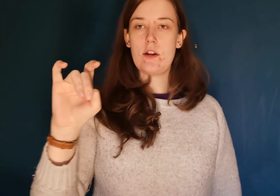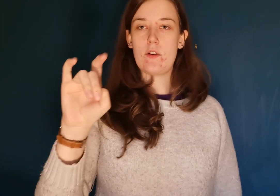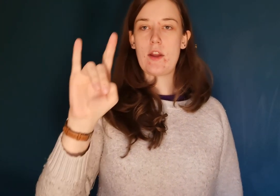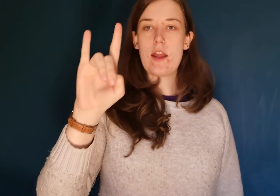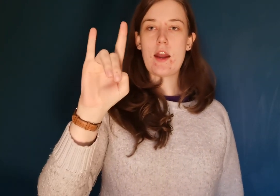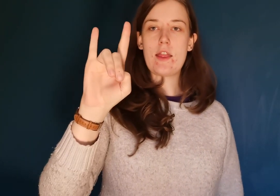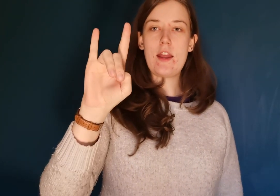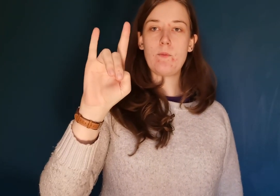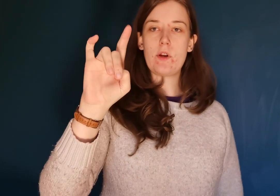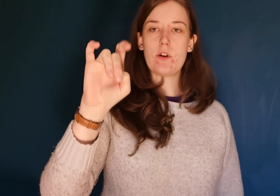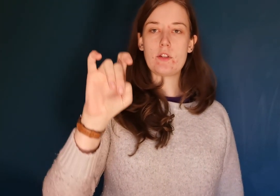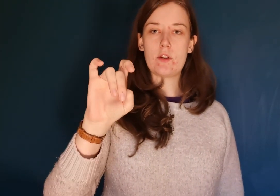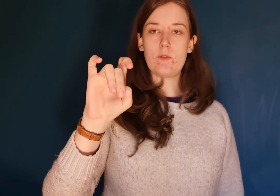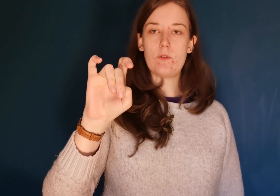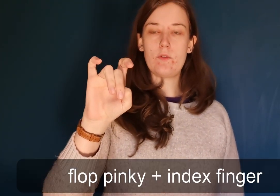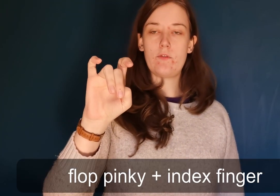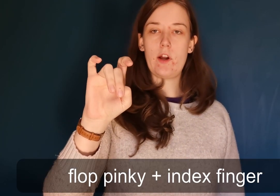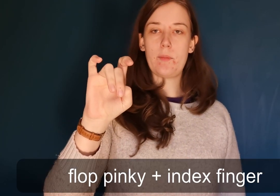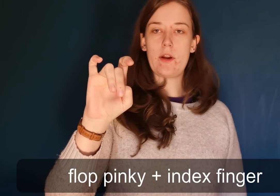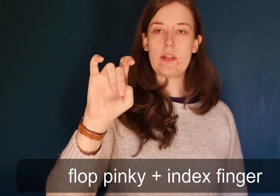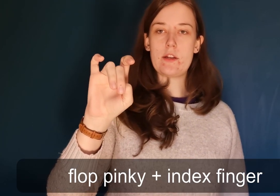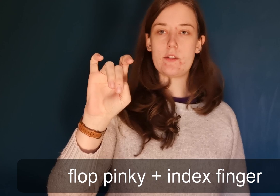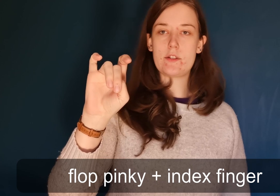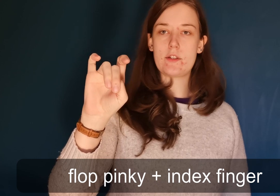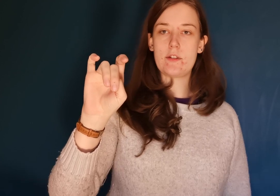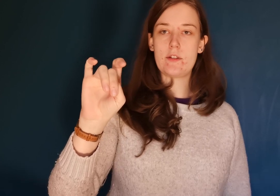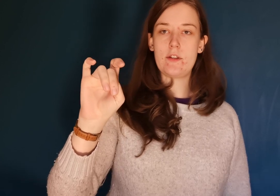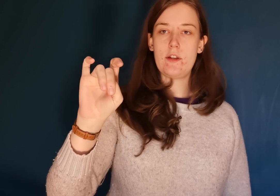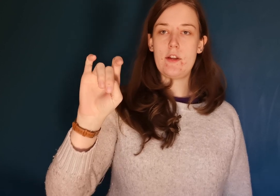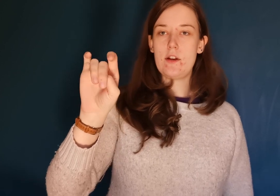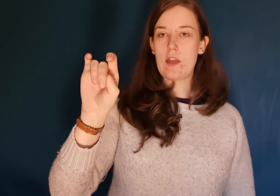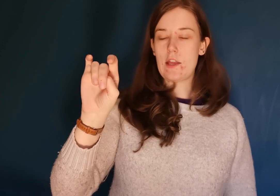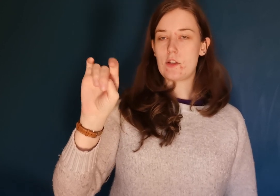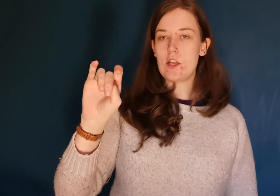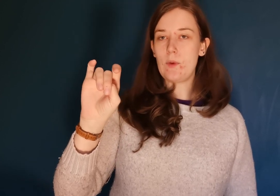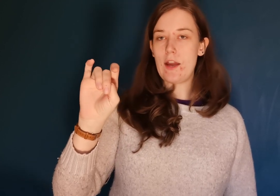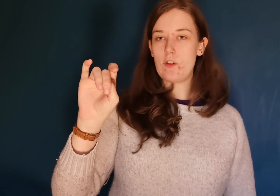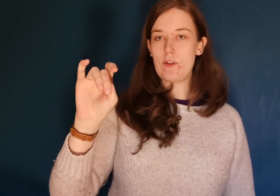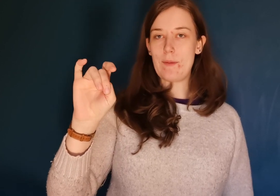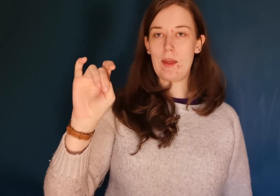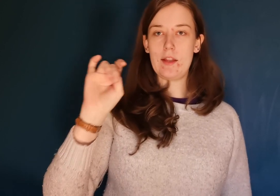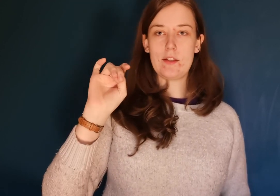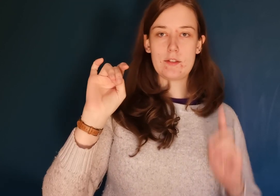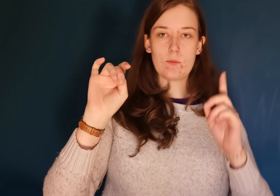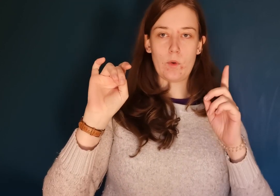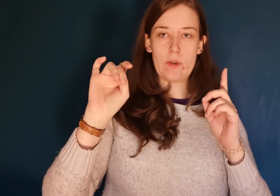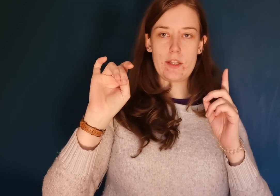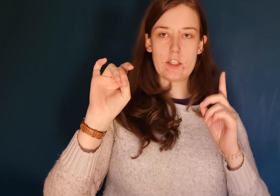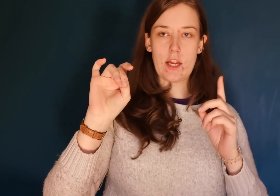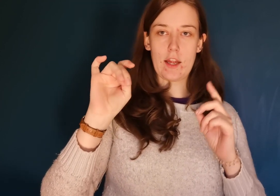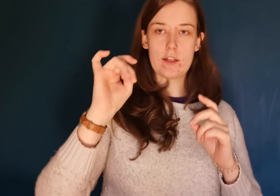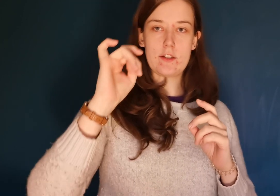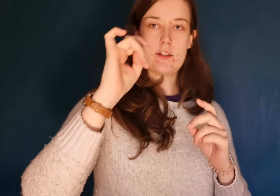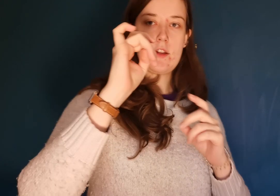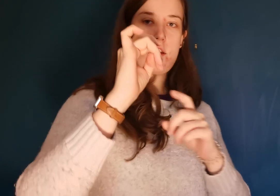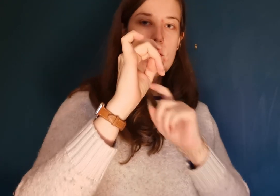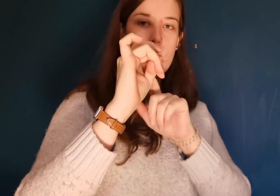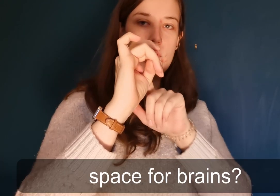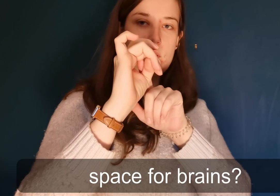Okay, and then we're going to flop our ears. Okay, so here we have a rabbit. What we need to check, we've got